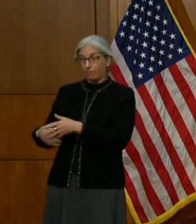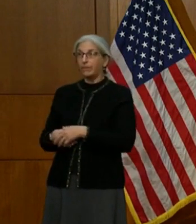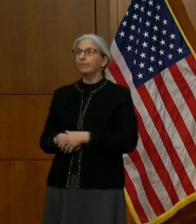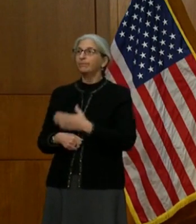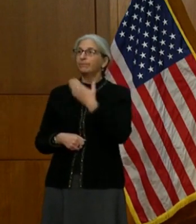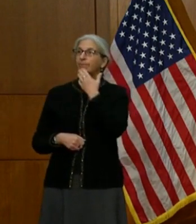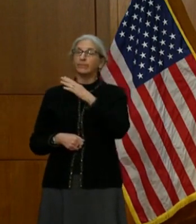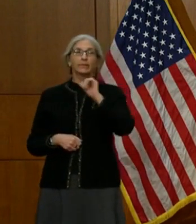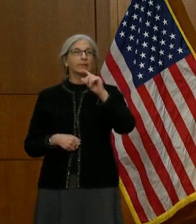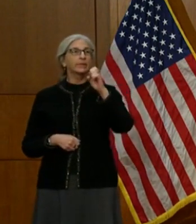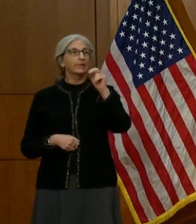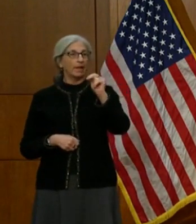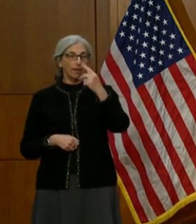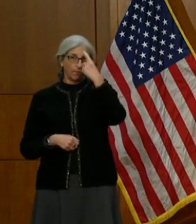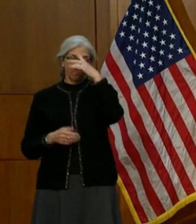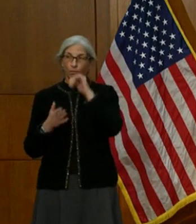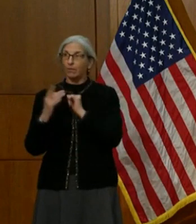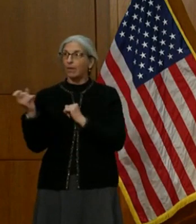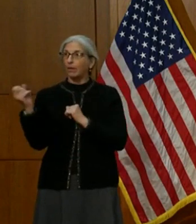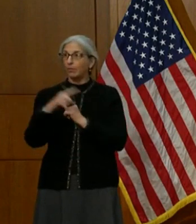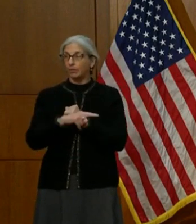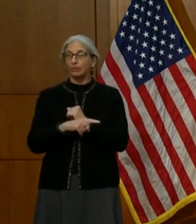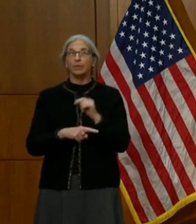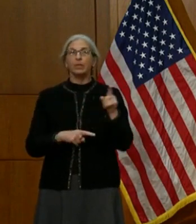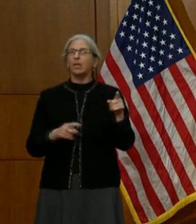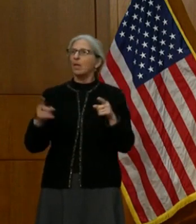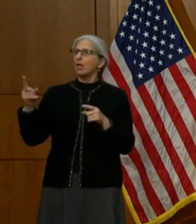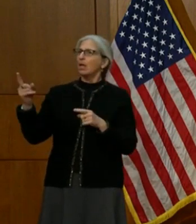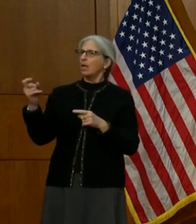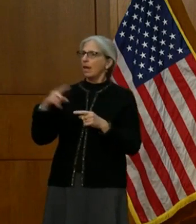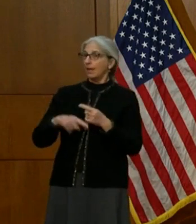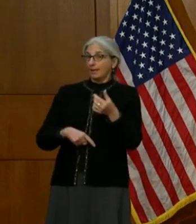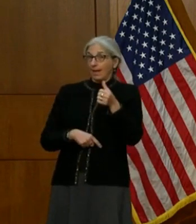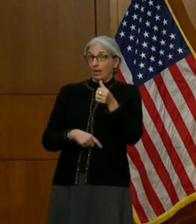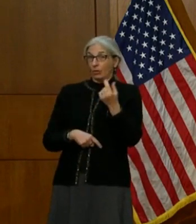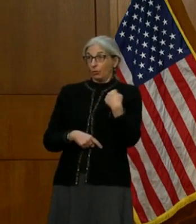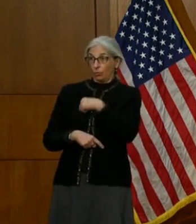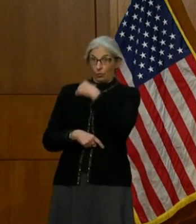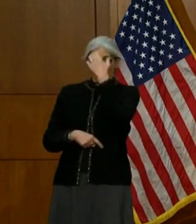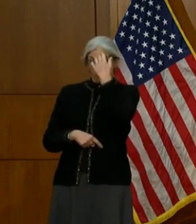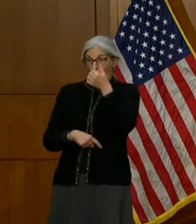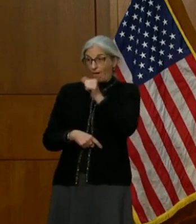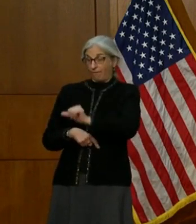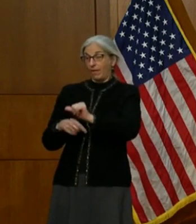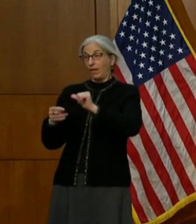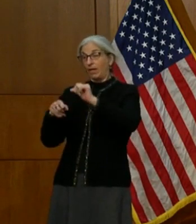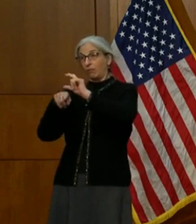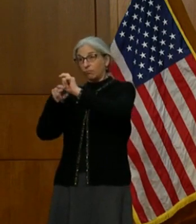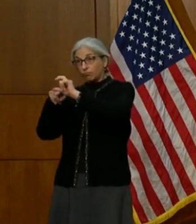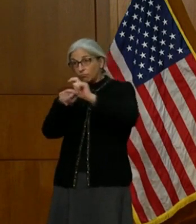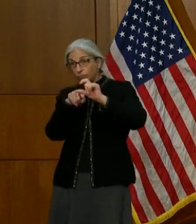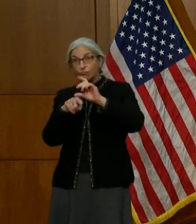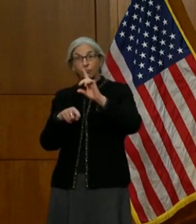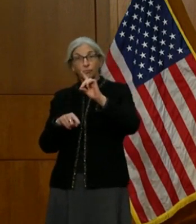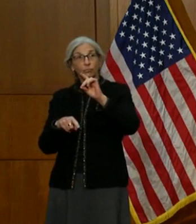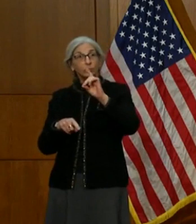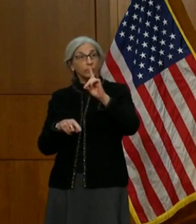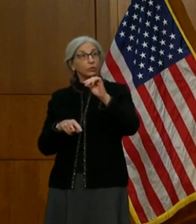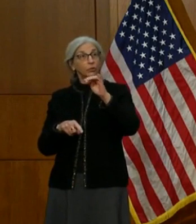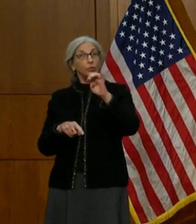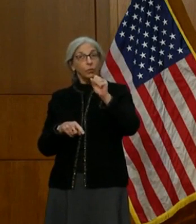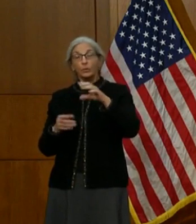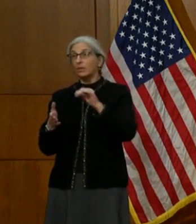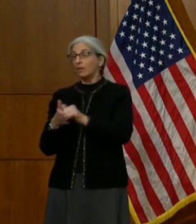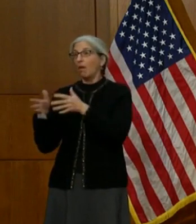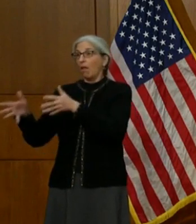Thank you, Alan, for that. And the question is, are we aware of any doses that are not being used that are, I guess you would ask, having to be